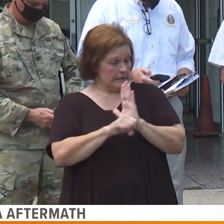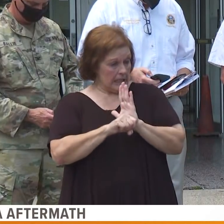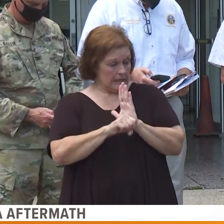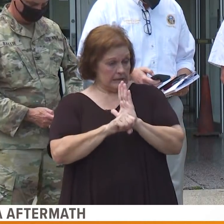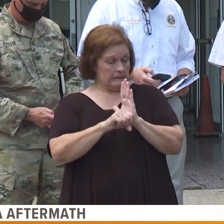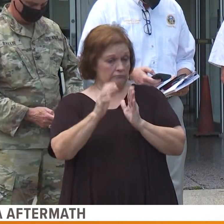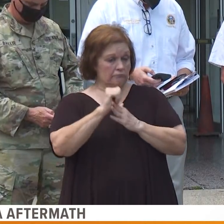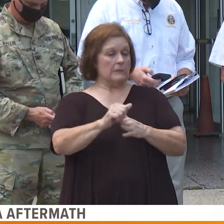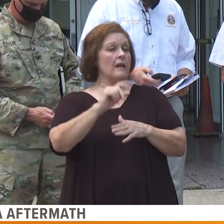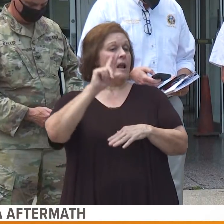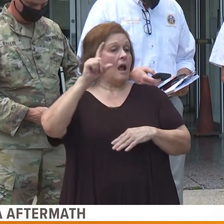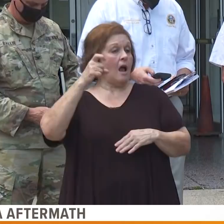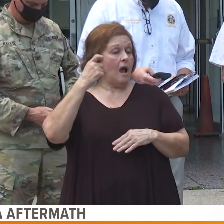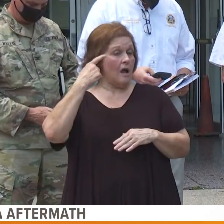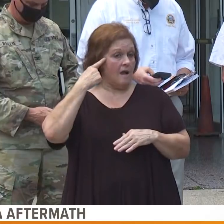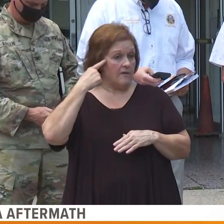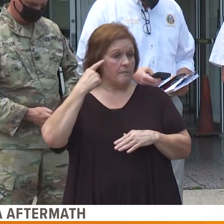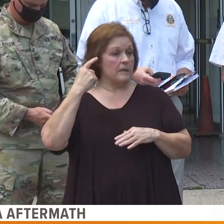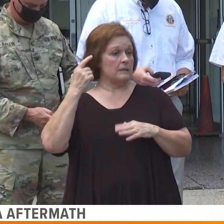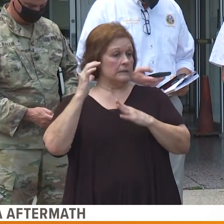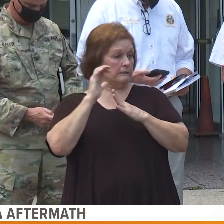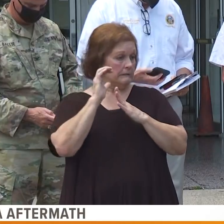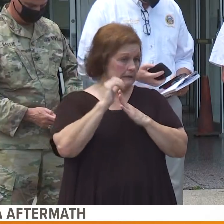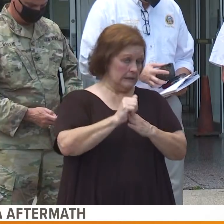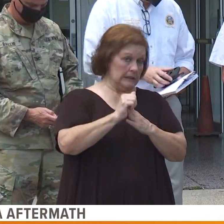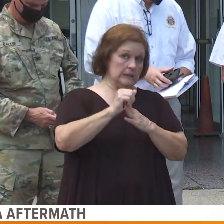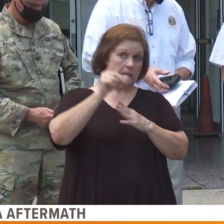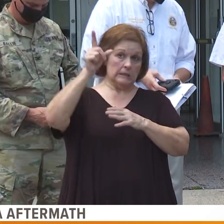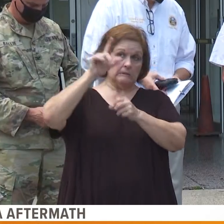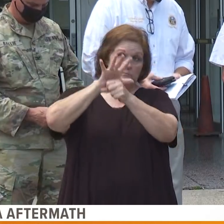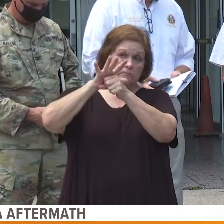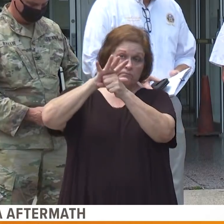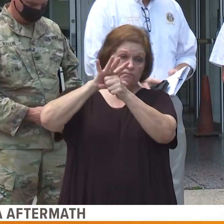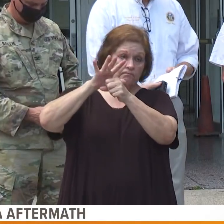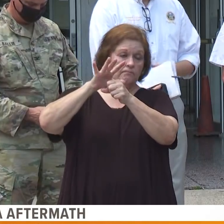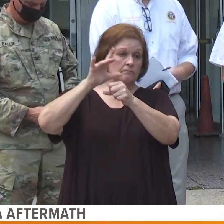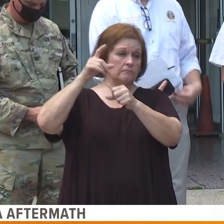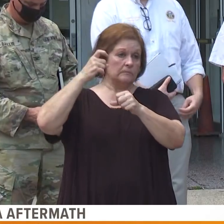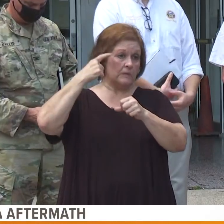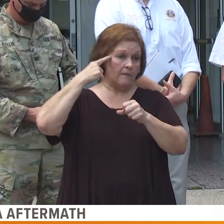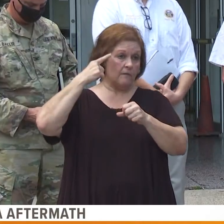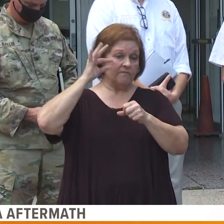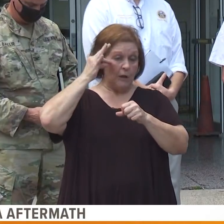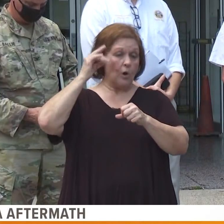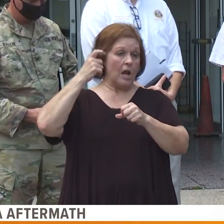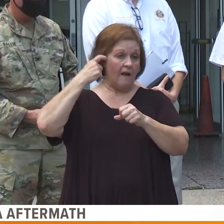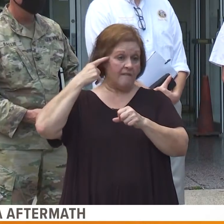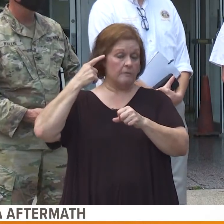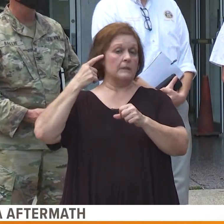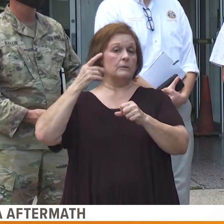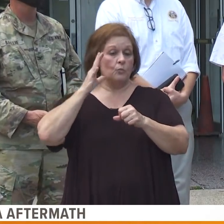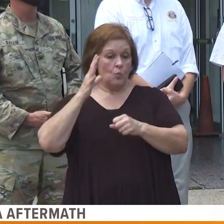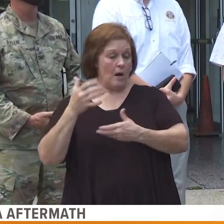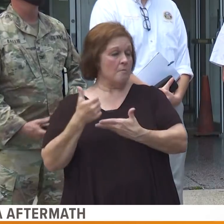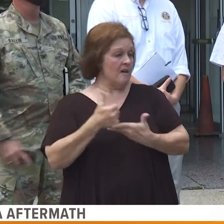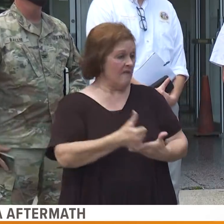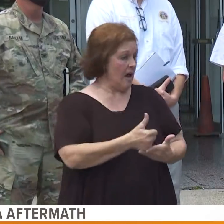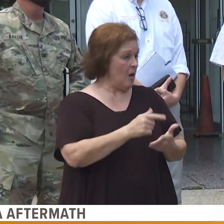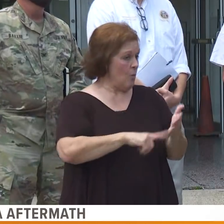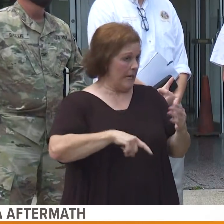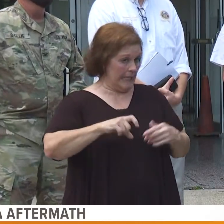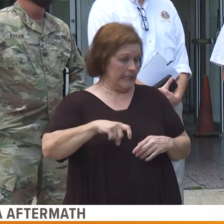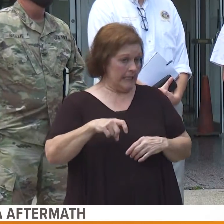The local governments are leading the plans at the local level. The federal government is here to provide whatever support is needed.